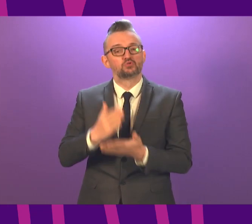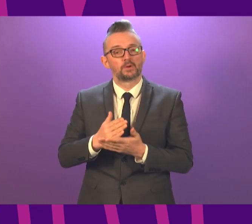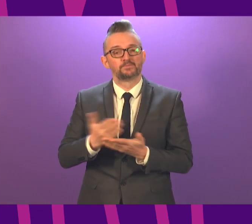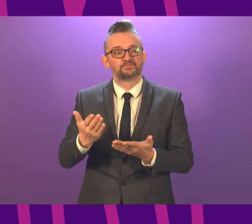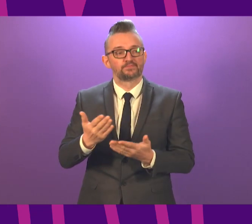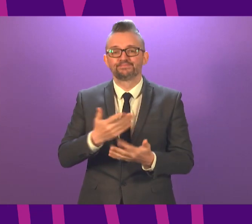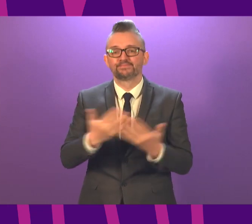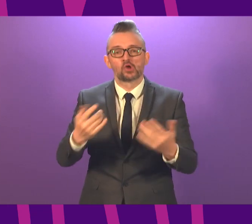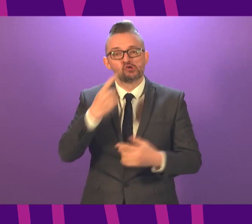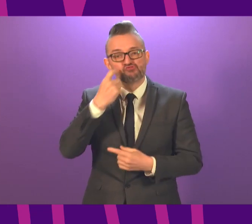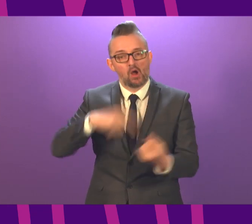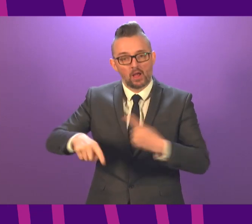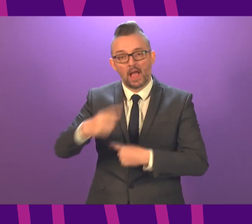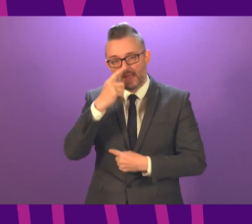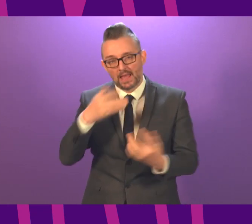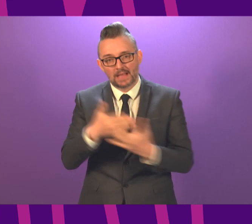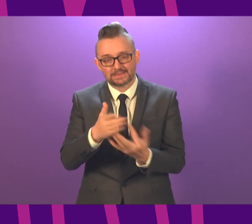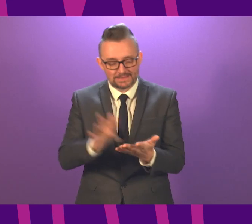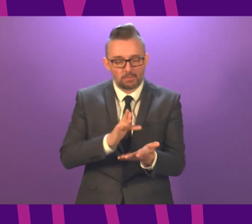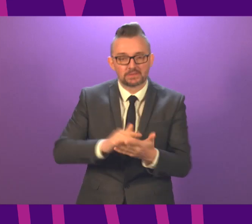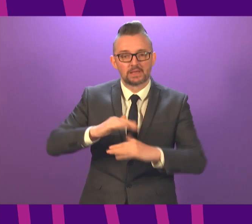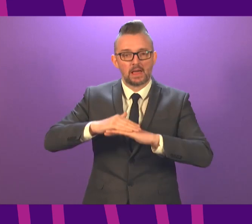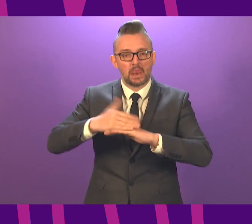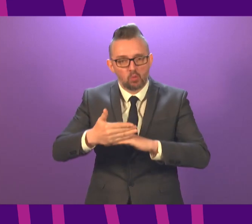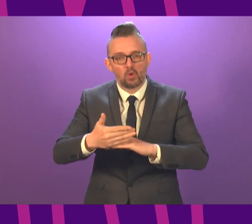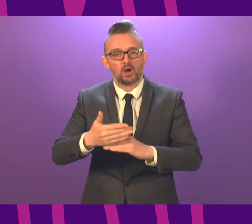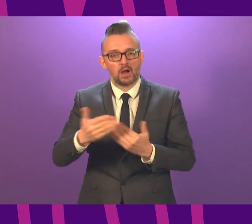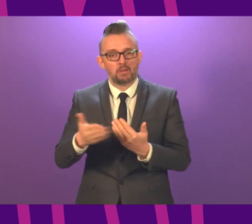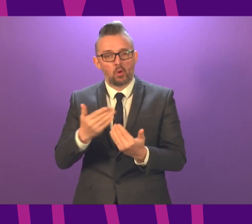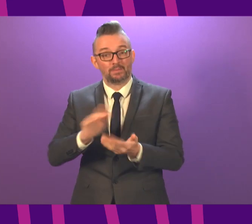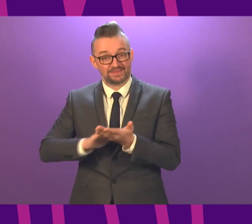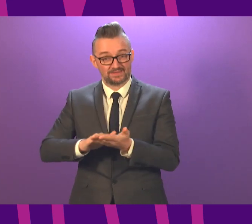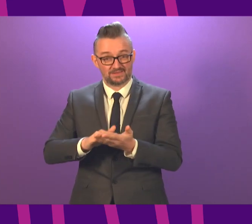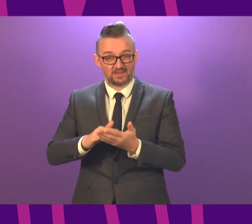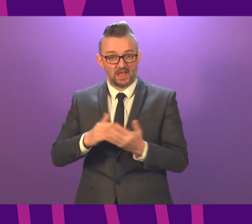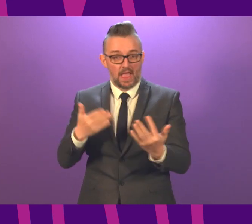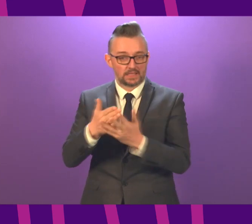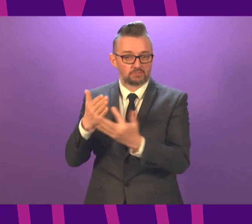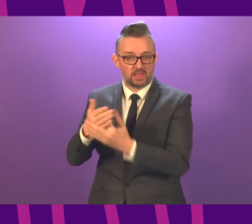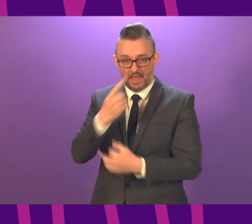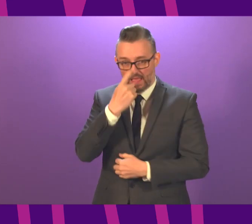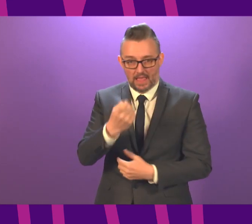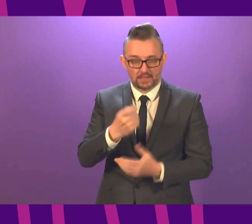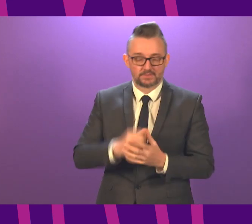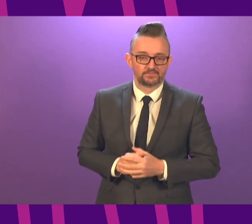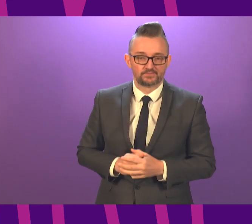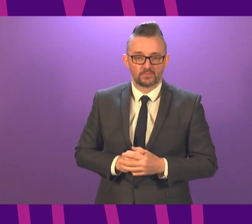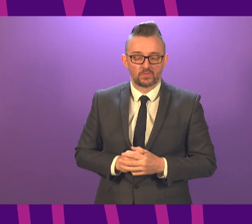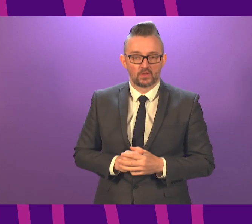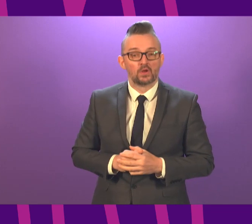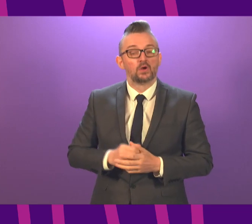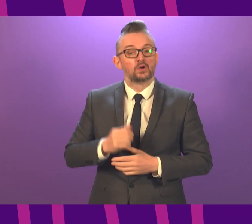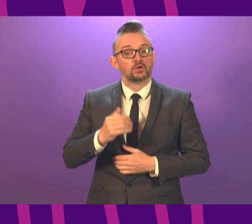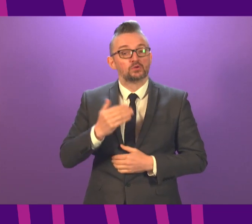to digital devices to make online learning more accessible to them. Schools and local